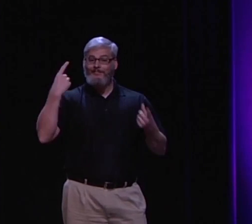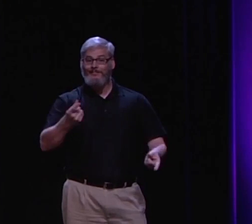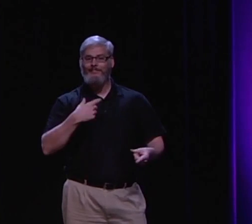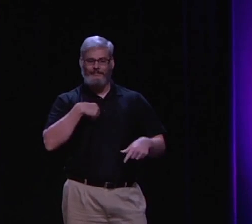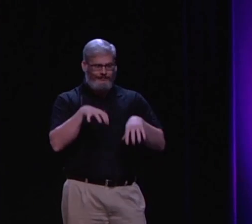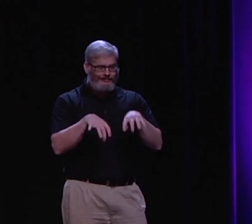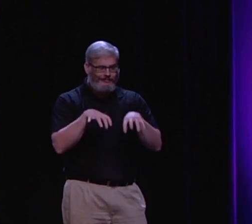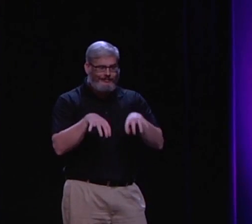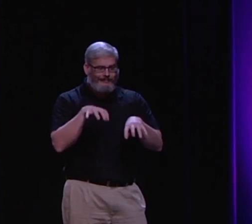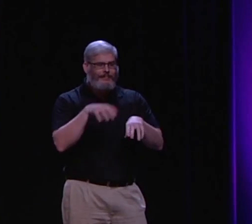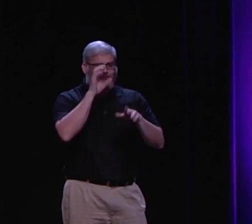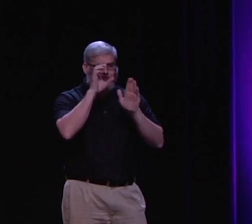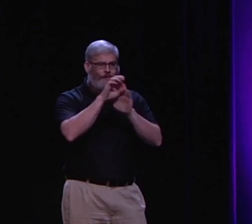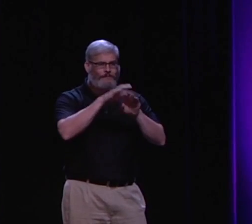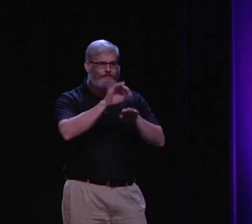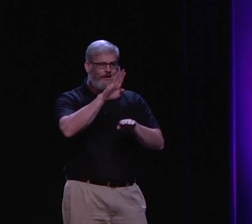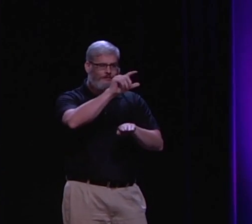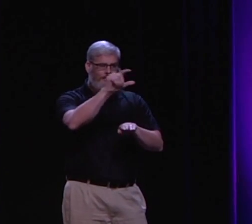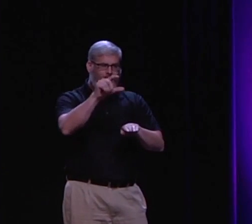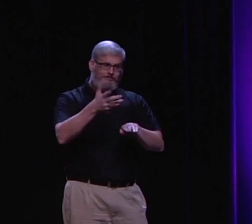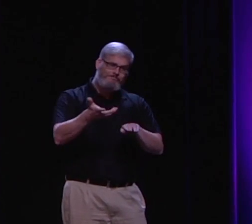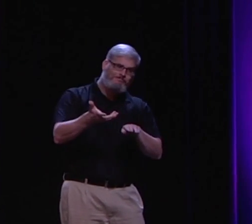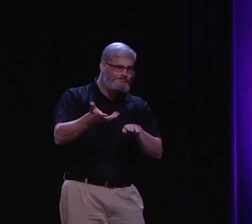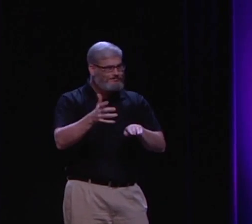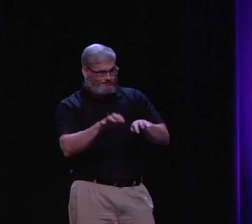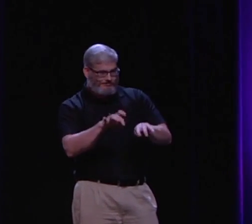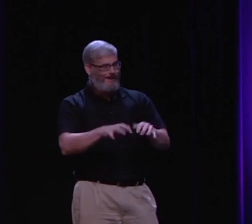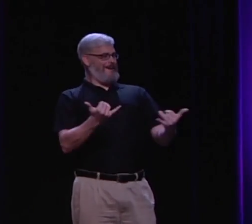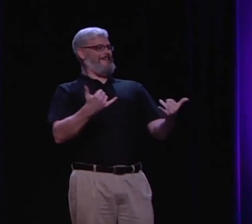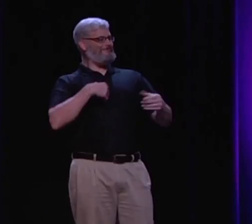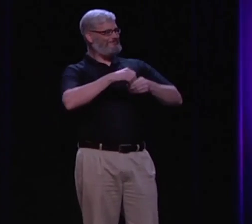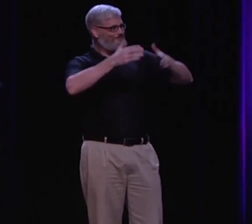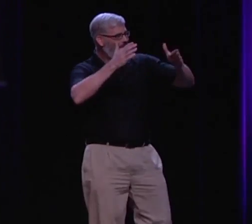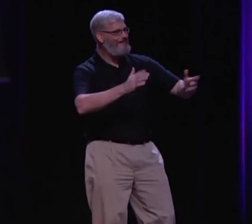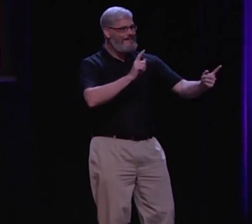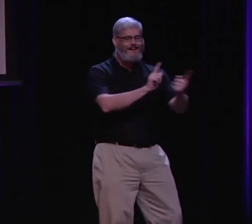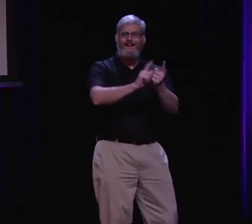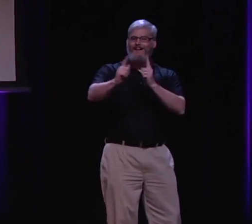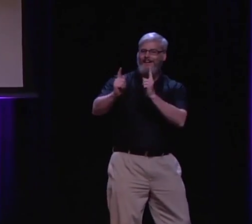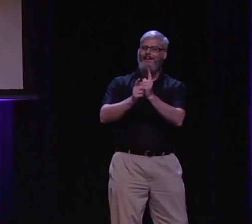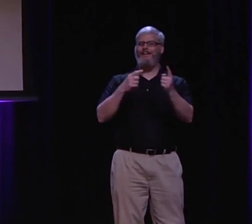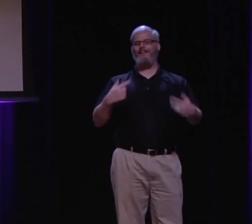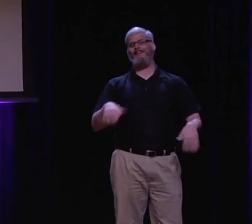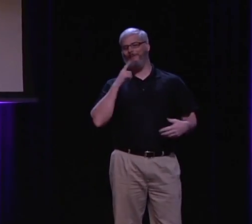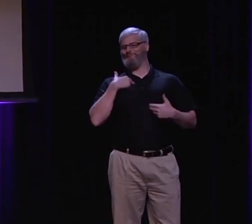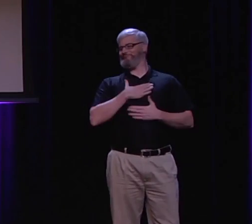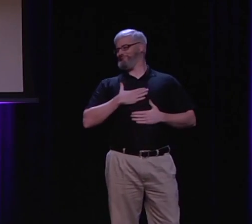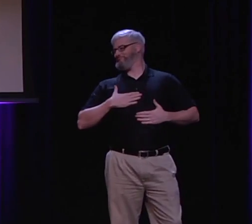in person. You know, I've been doing a lot of vlogging, a lot of work on the internet, looking at pictures, and it's really nice to